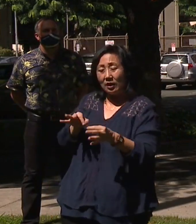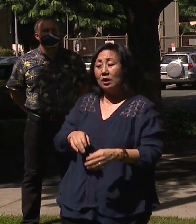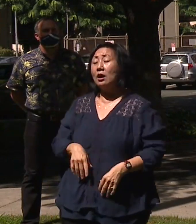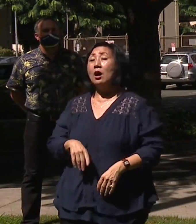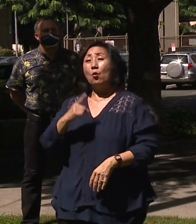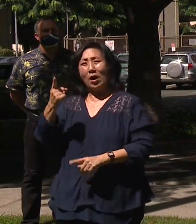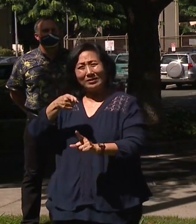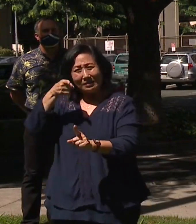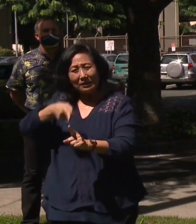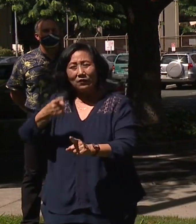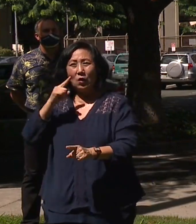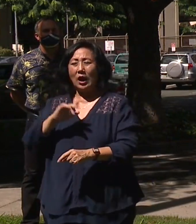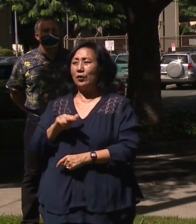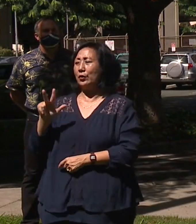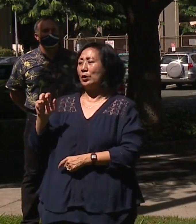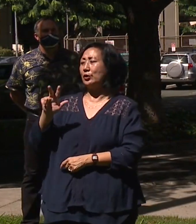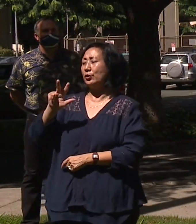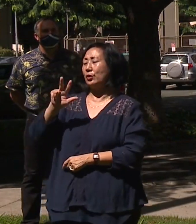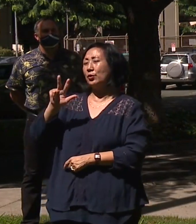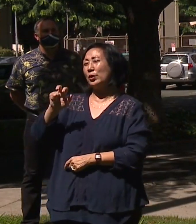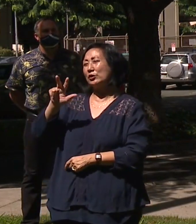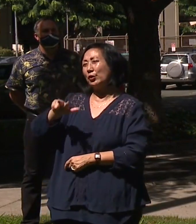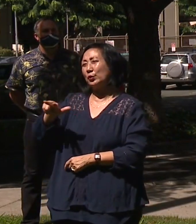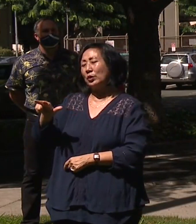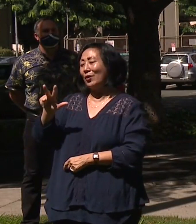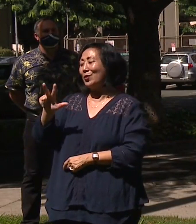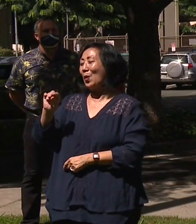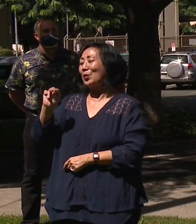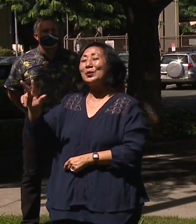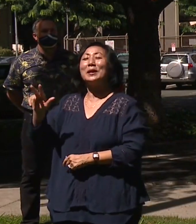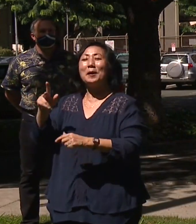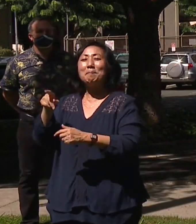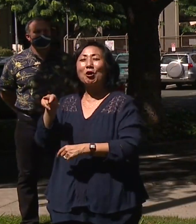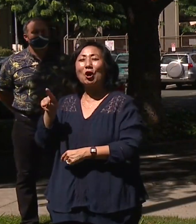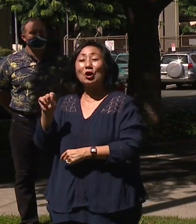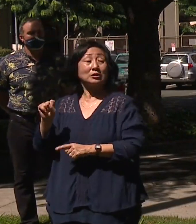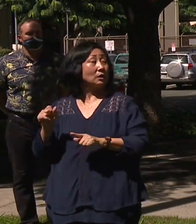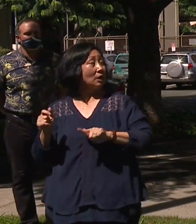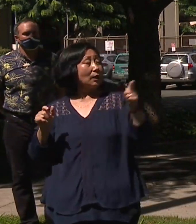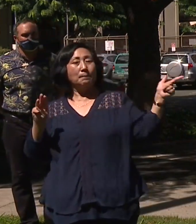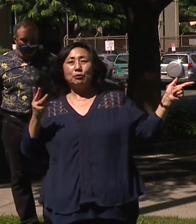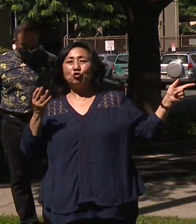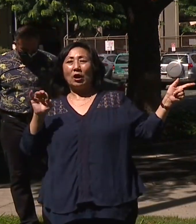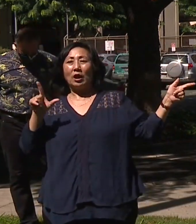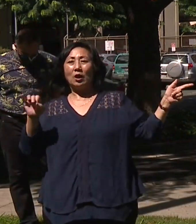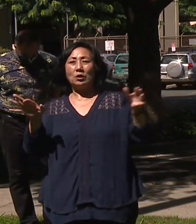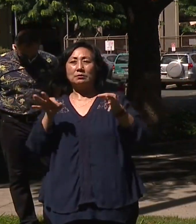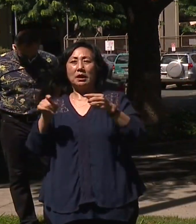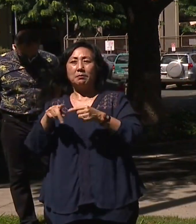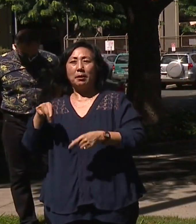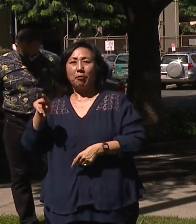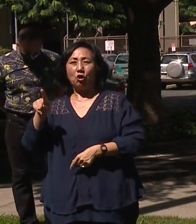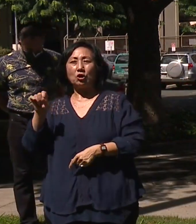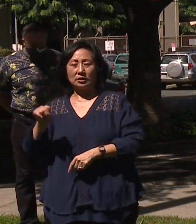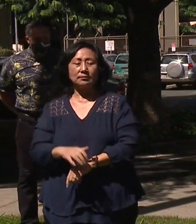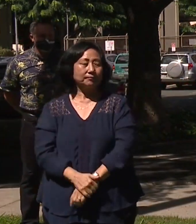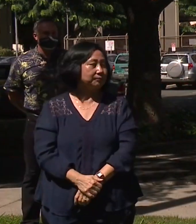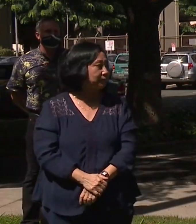One is specifically targeted to our 303 parks and Parks Director Michelle Nakota is going to come talk about the parks portion of this. Thanks.